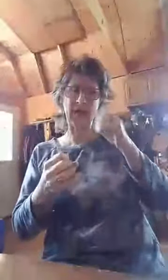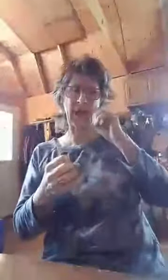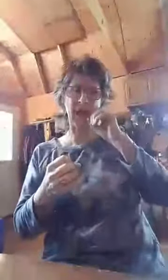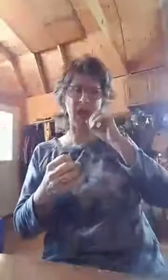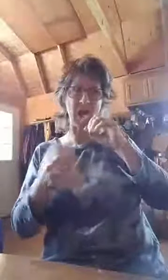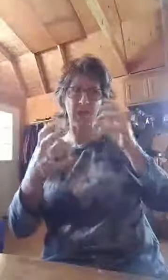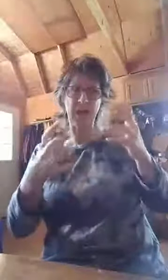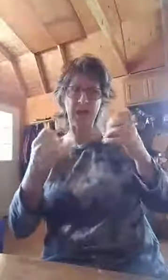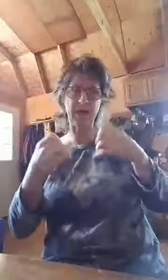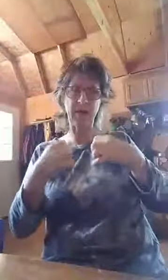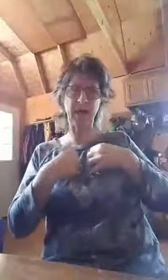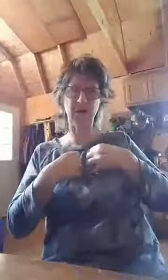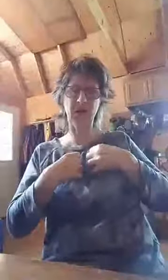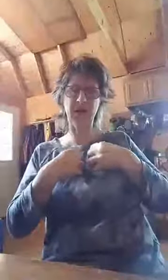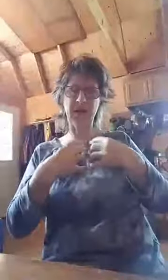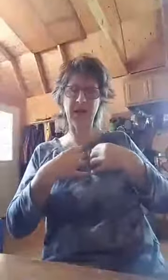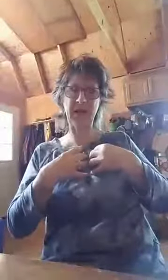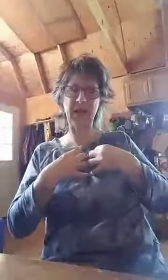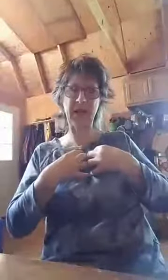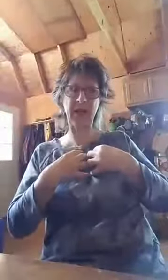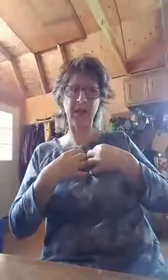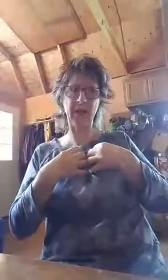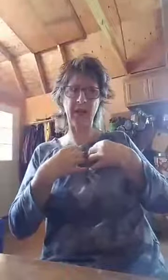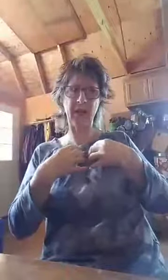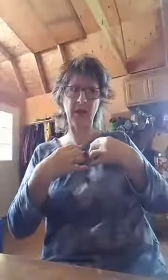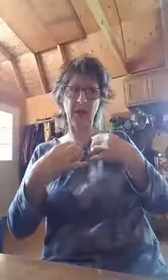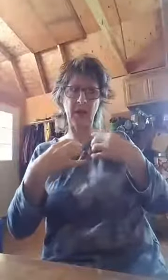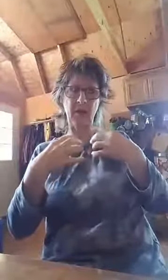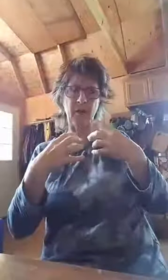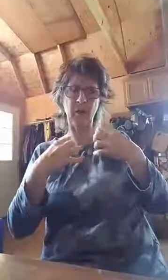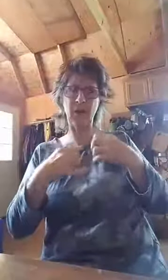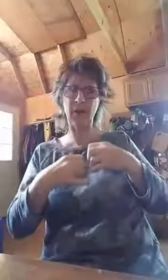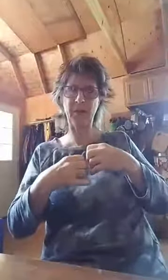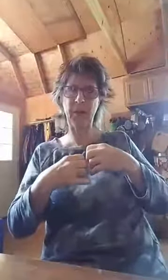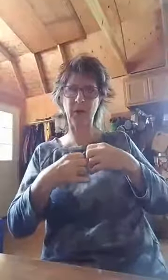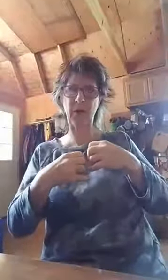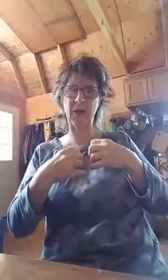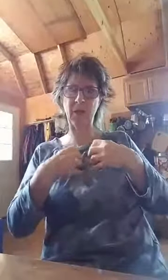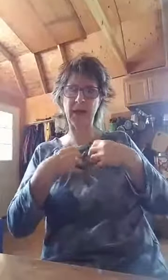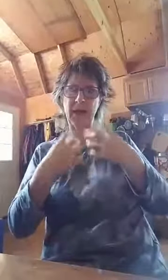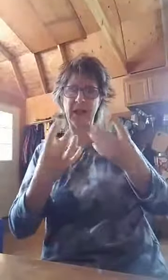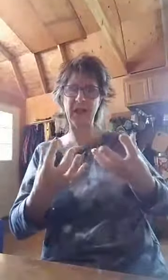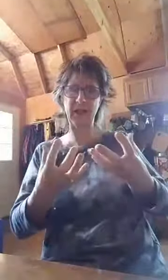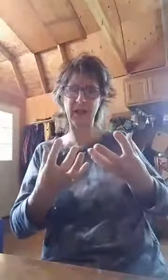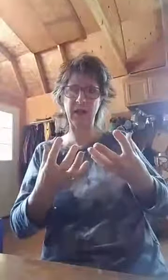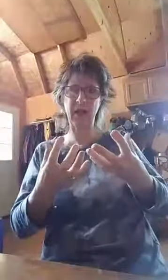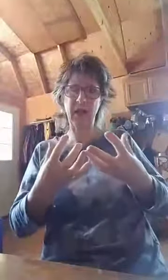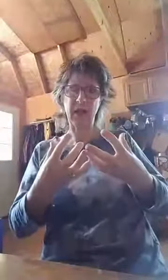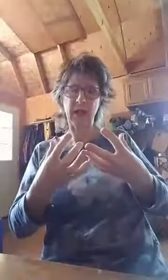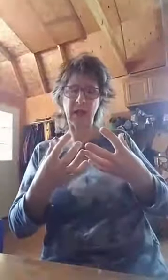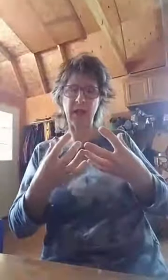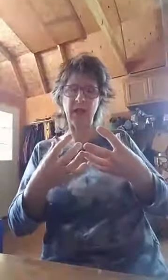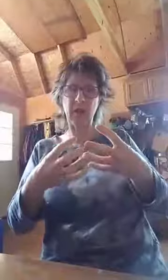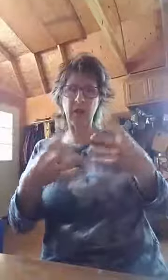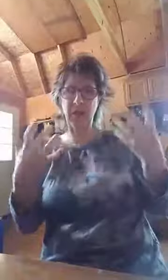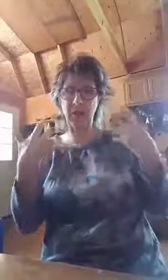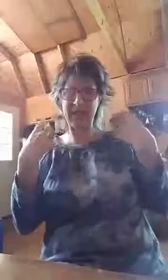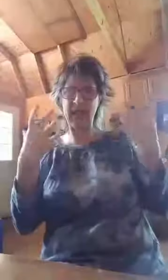taking the body and the blood of Jesus, the DNA of what Jesus paid for and bringing it into the, into manifestation